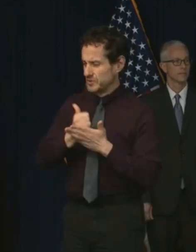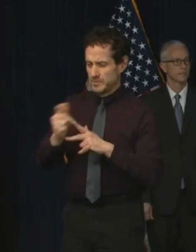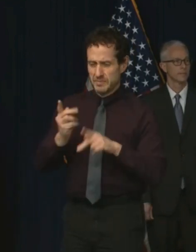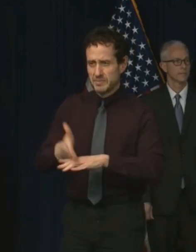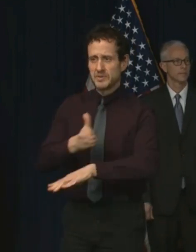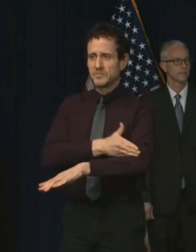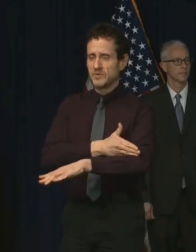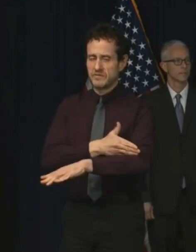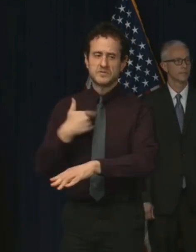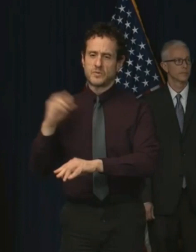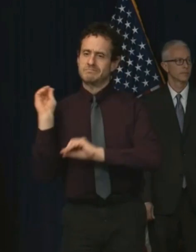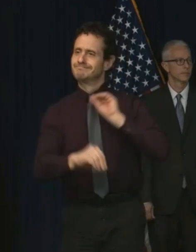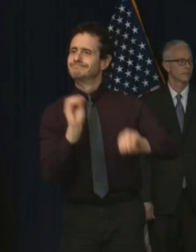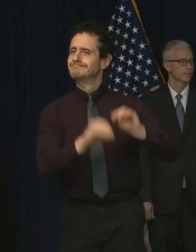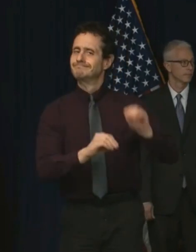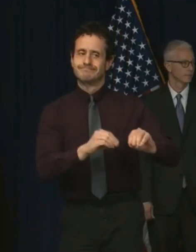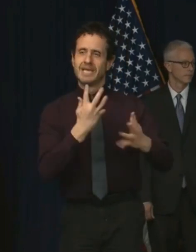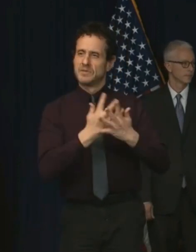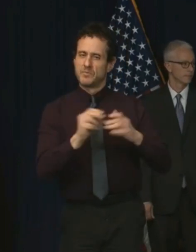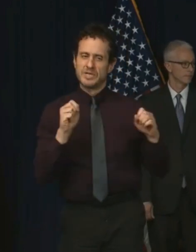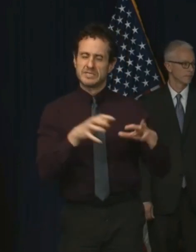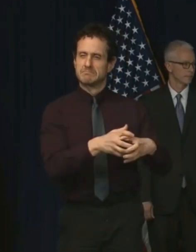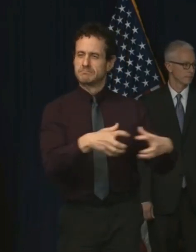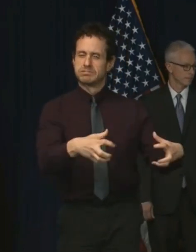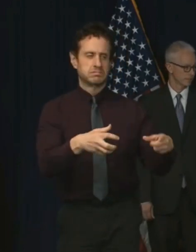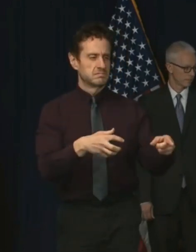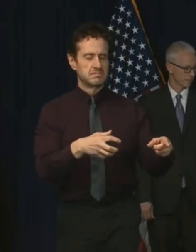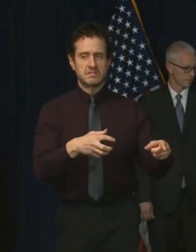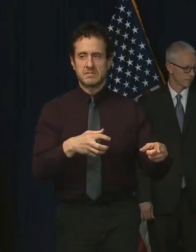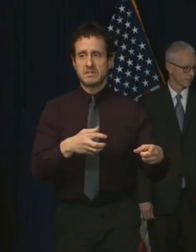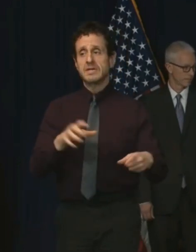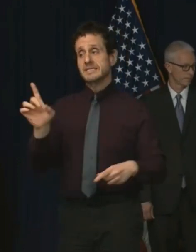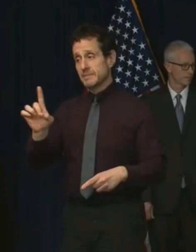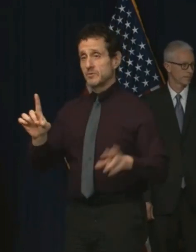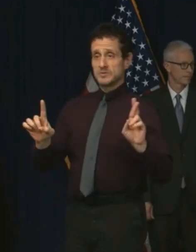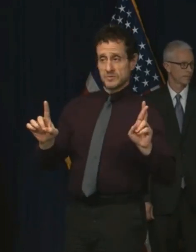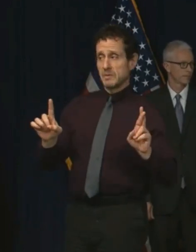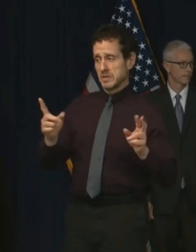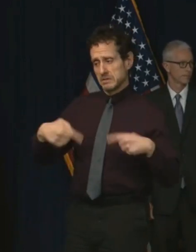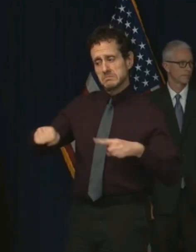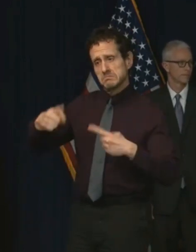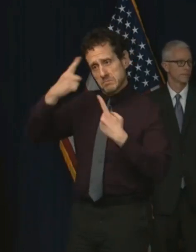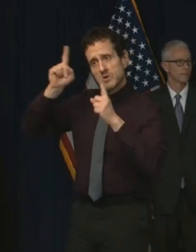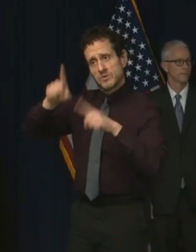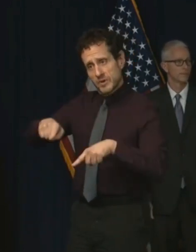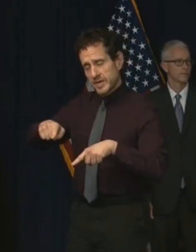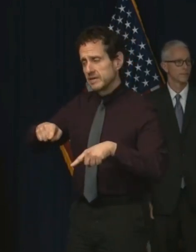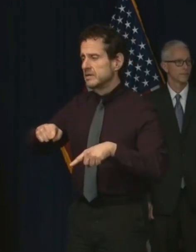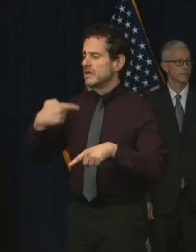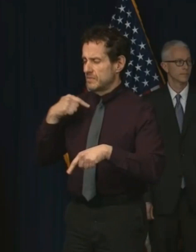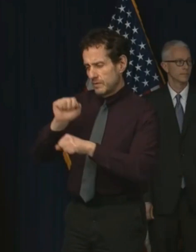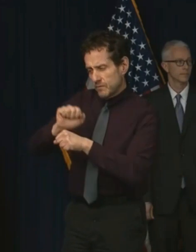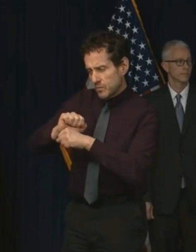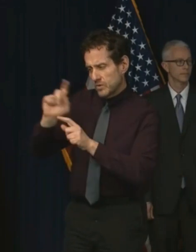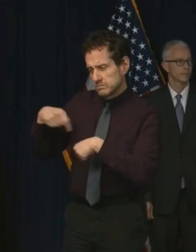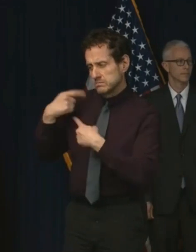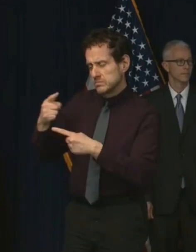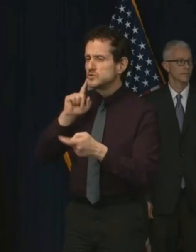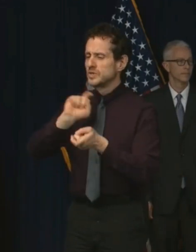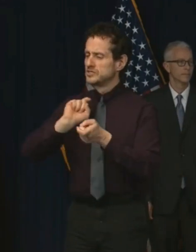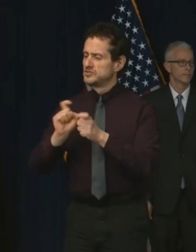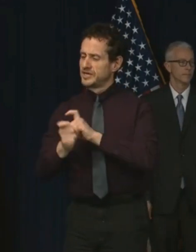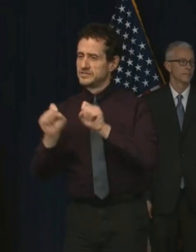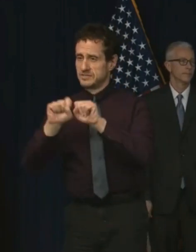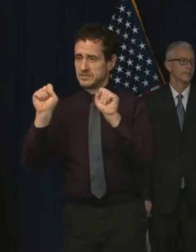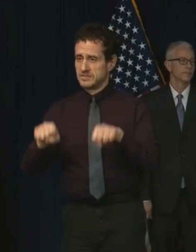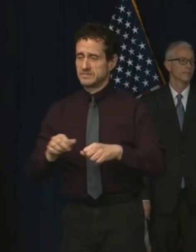Democrats and Republicans agree on this and have worked together over the last number of years to make real changes. And